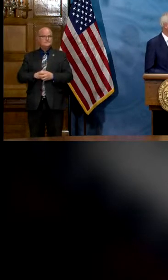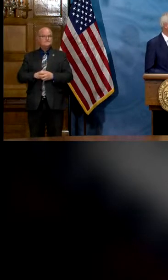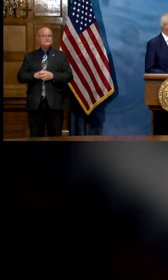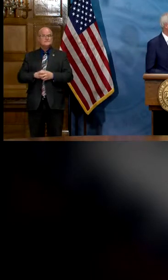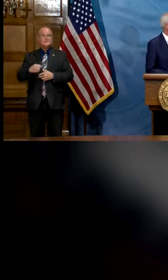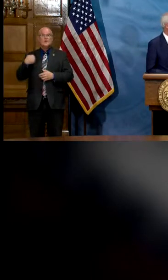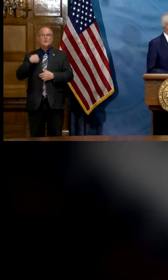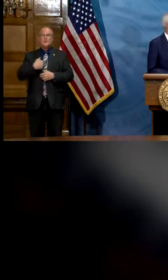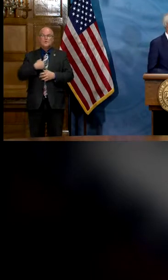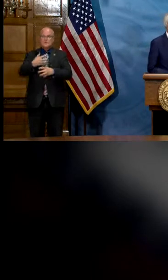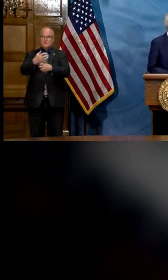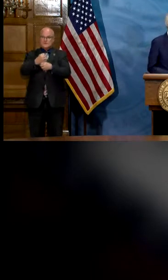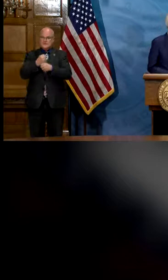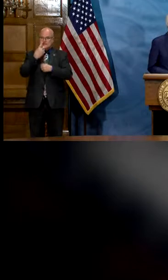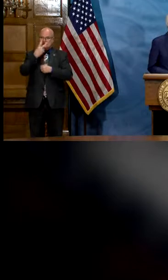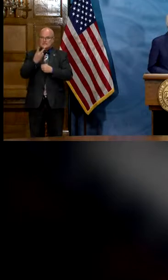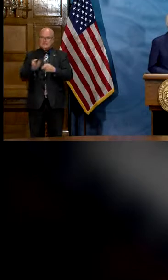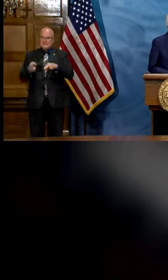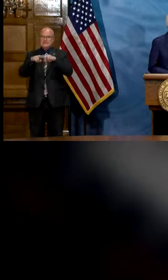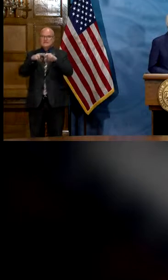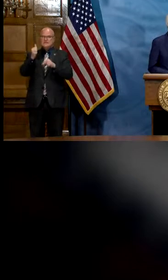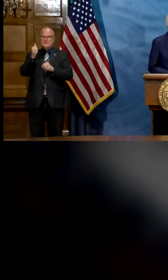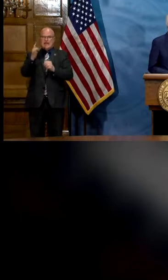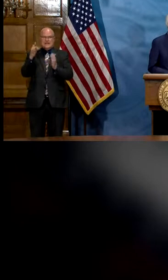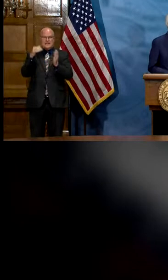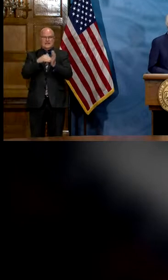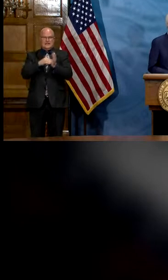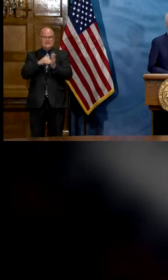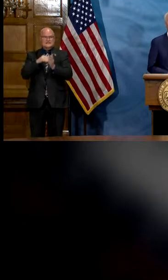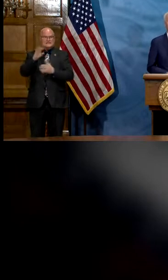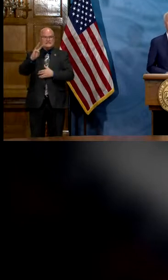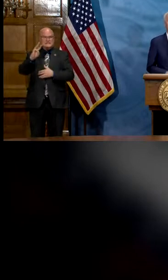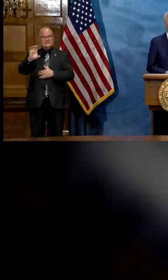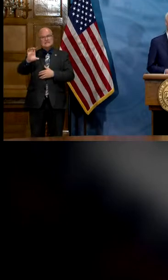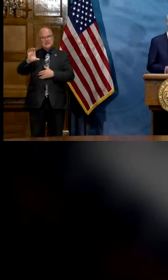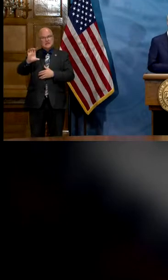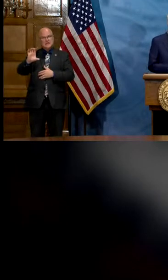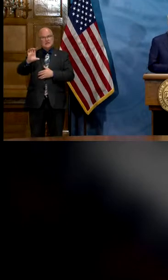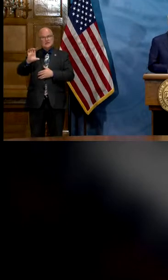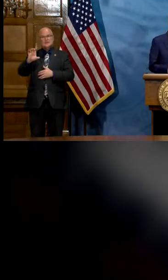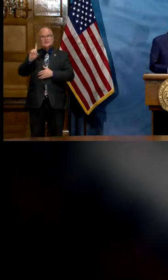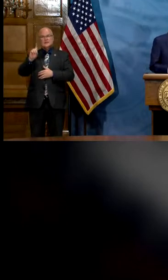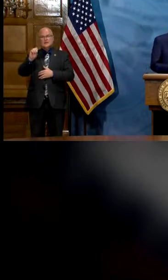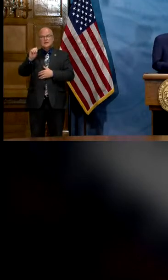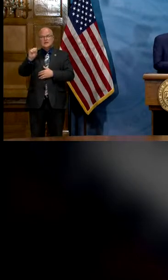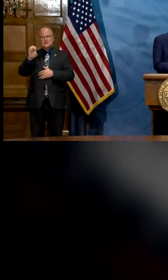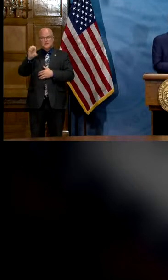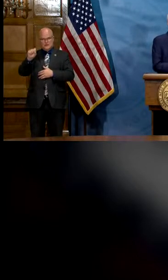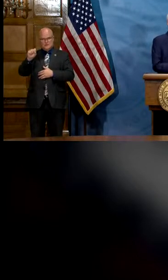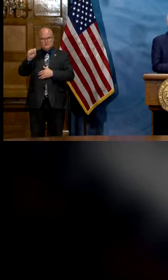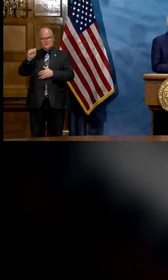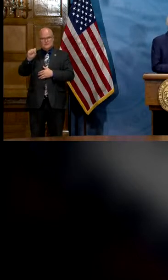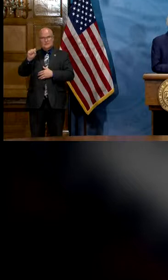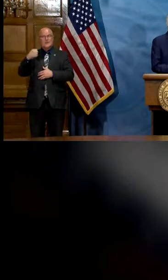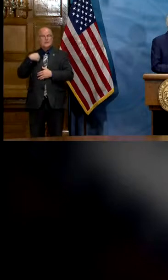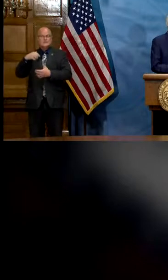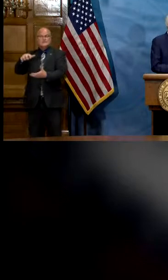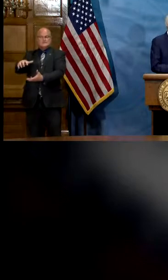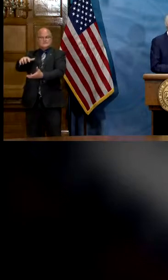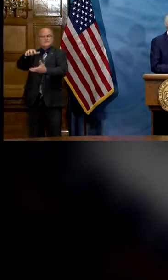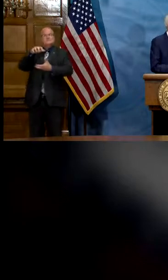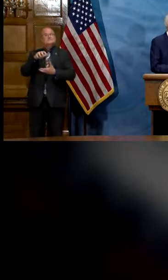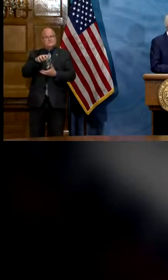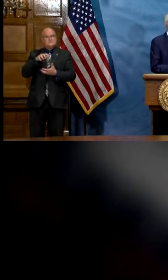we've received as you can see an additional 18 600 doses whenever we receive a new shipment